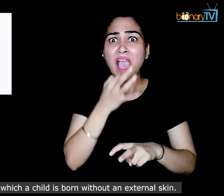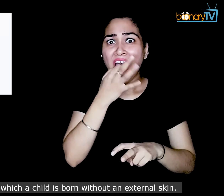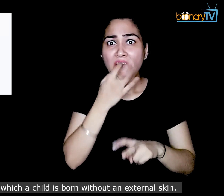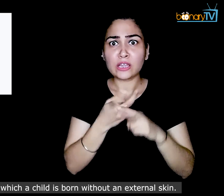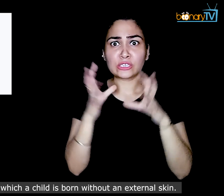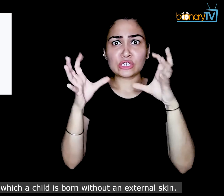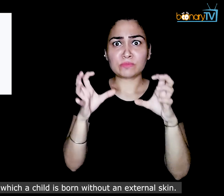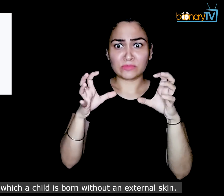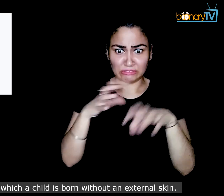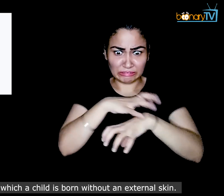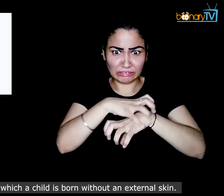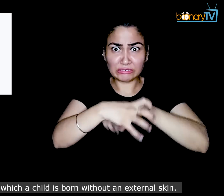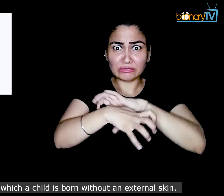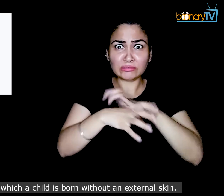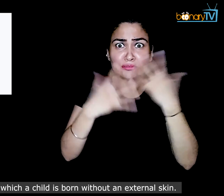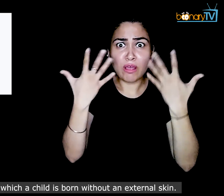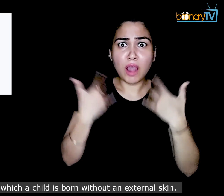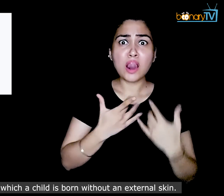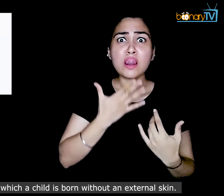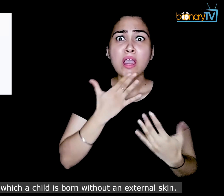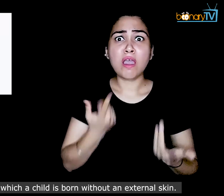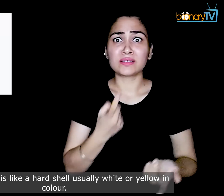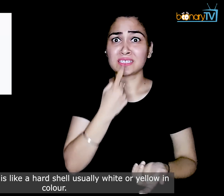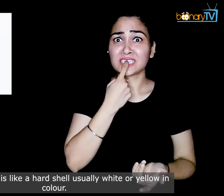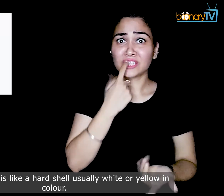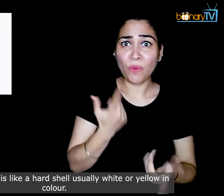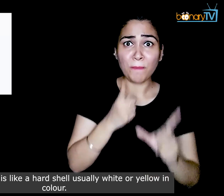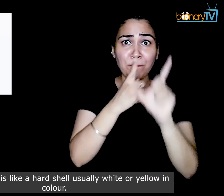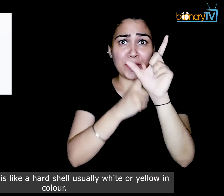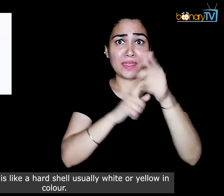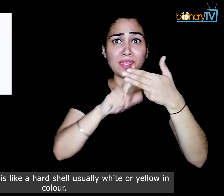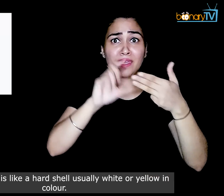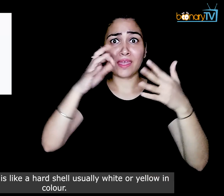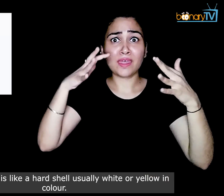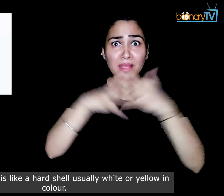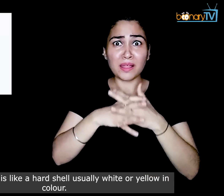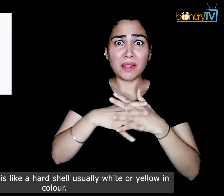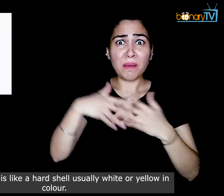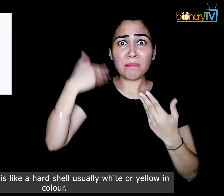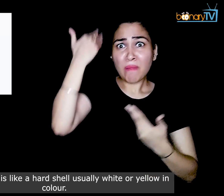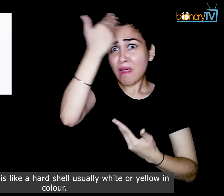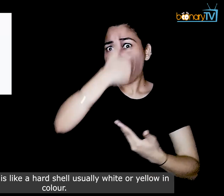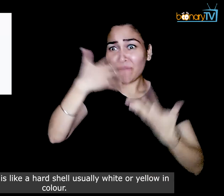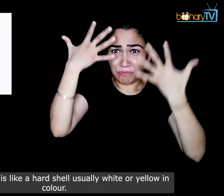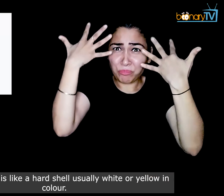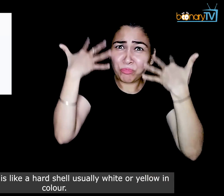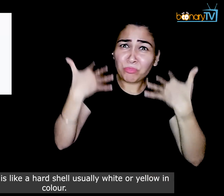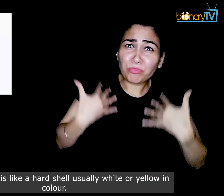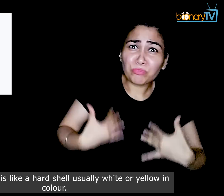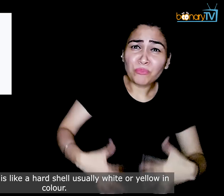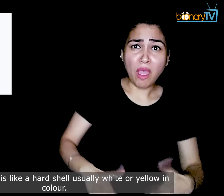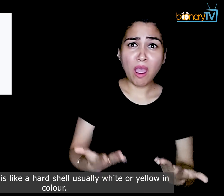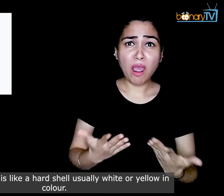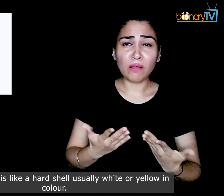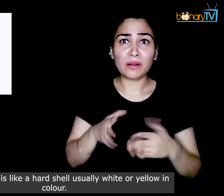born without an external skin. Rather, the skin is like a hard shell, usually